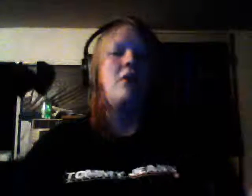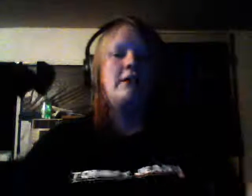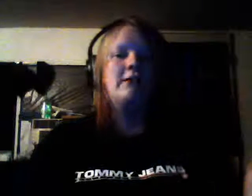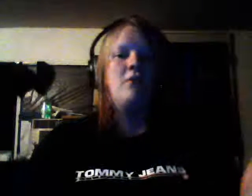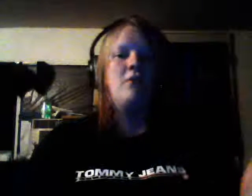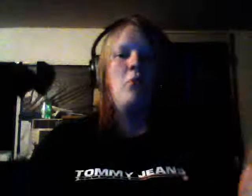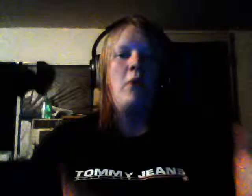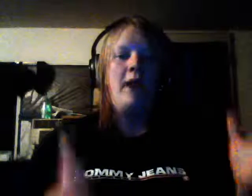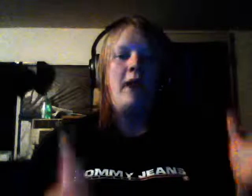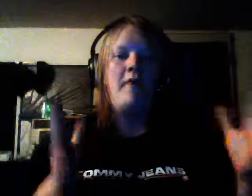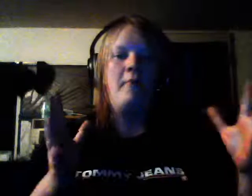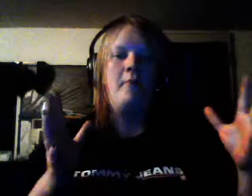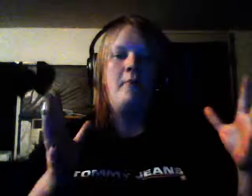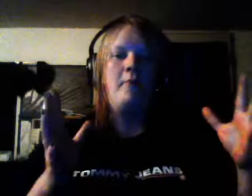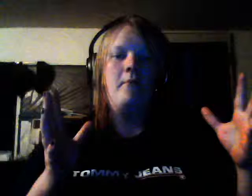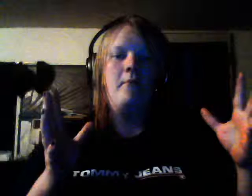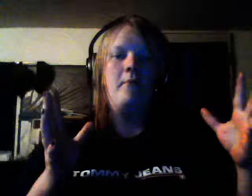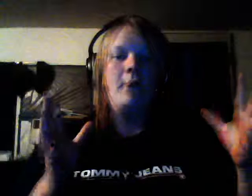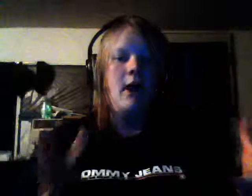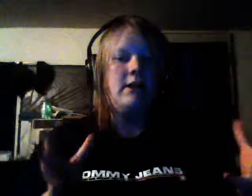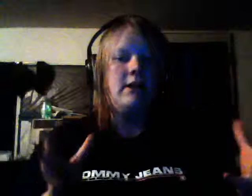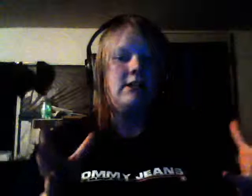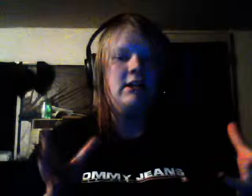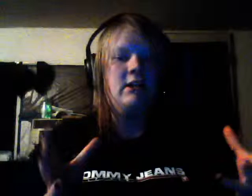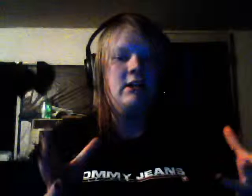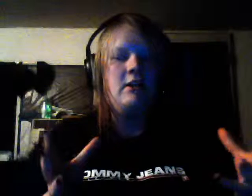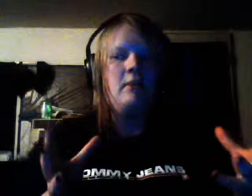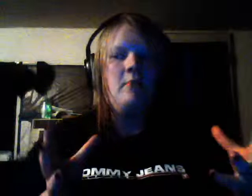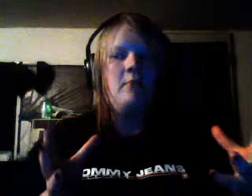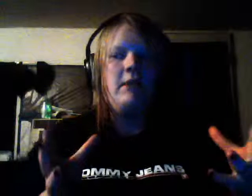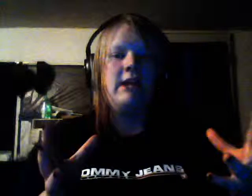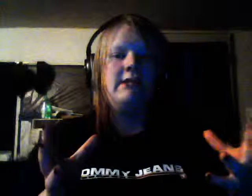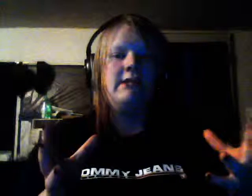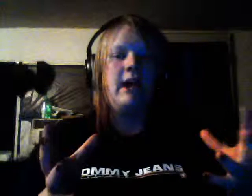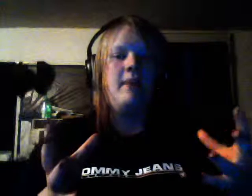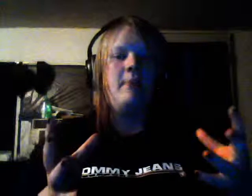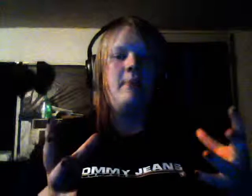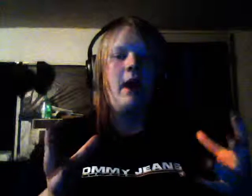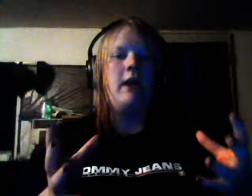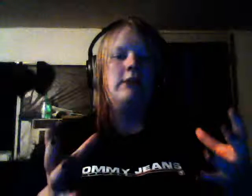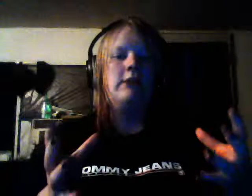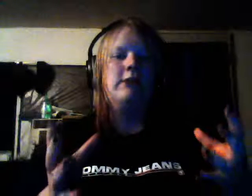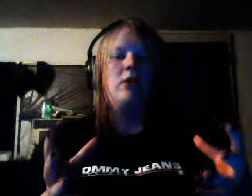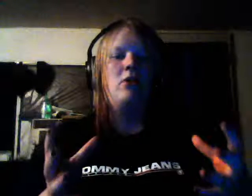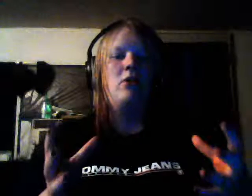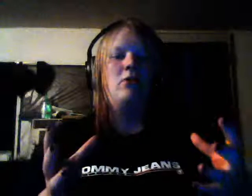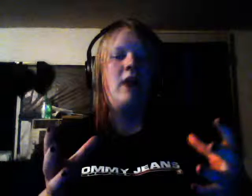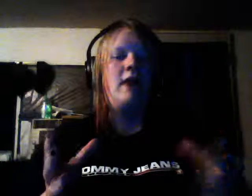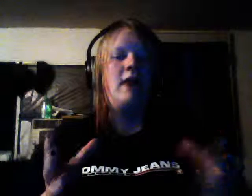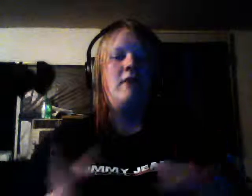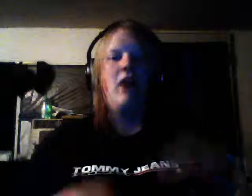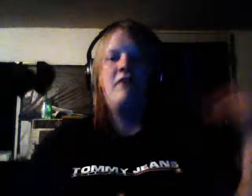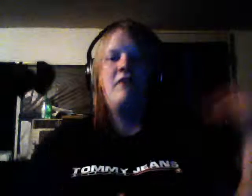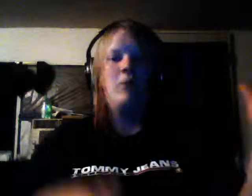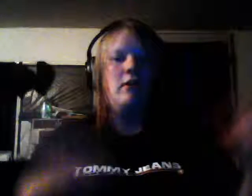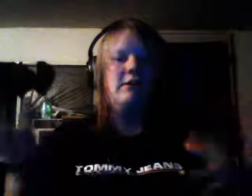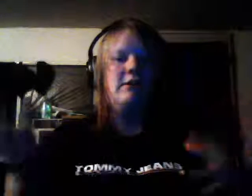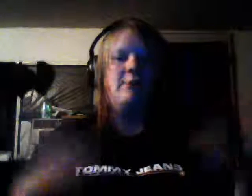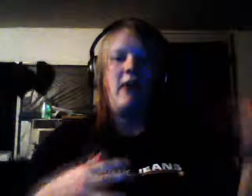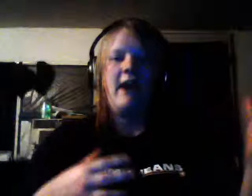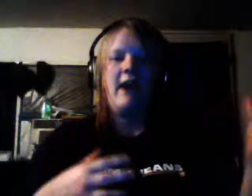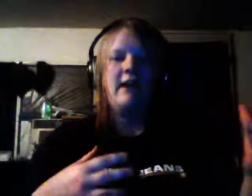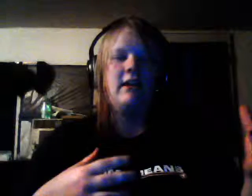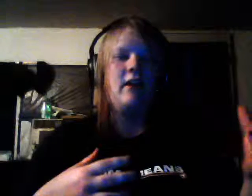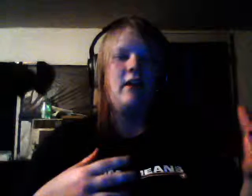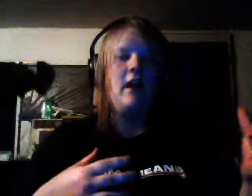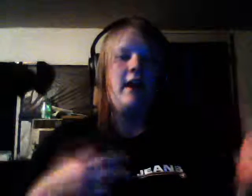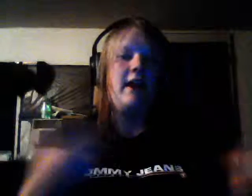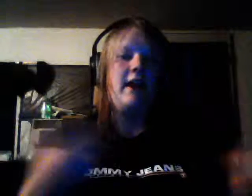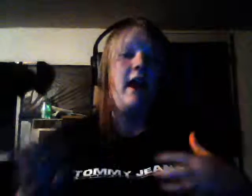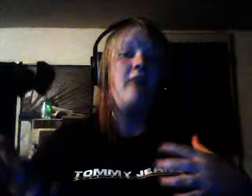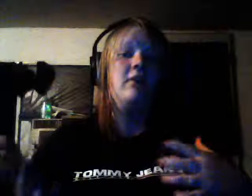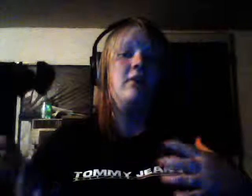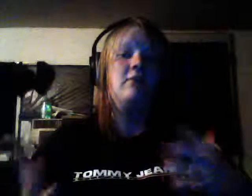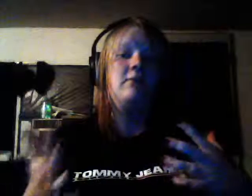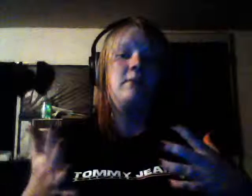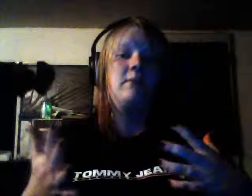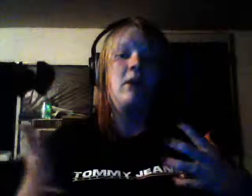what I've bought because I'm buying so kind of off the wall sporadic uh and I haven't to be honest